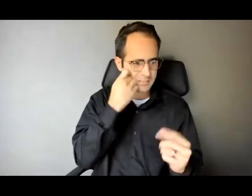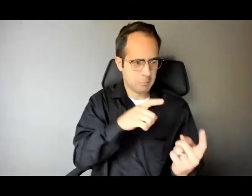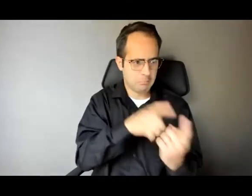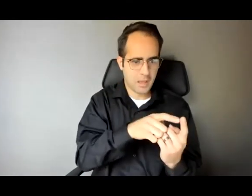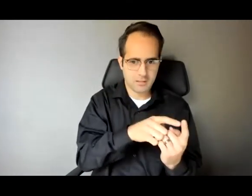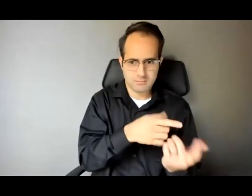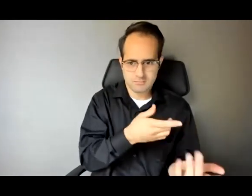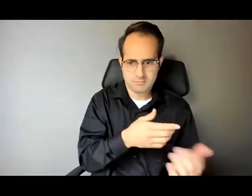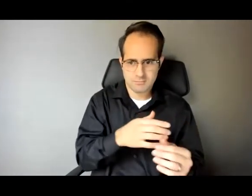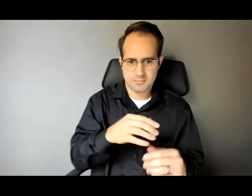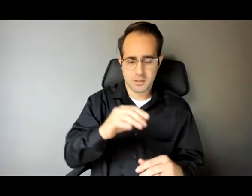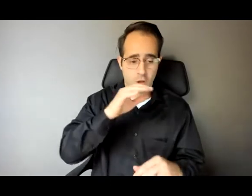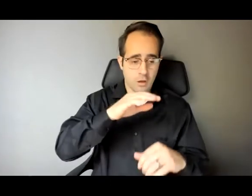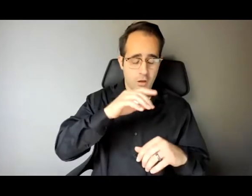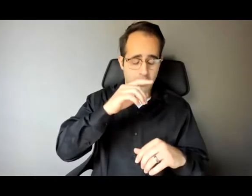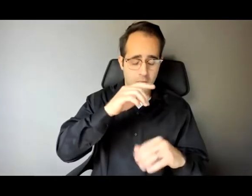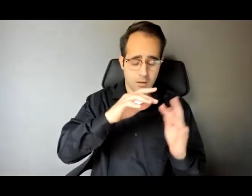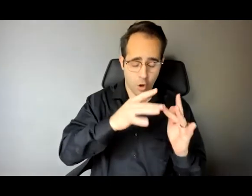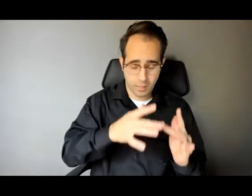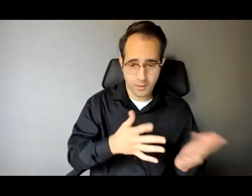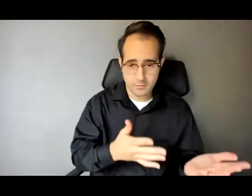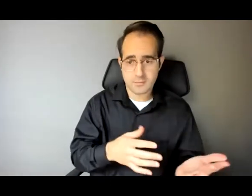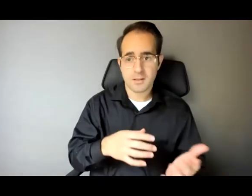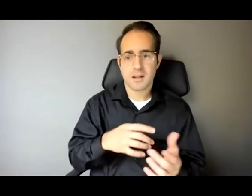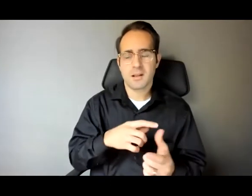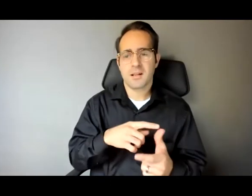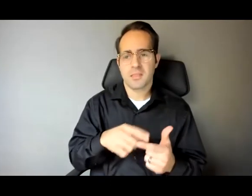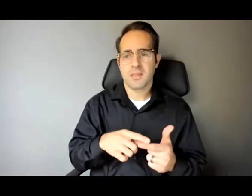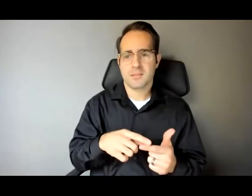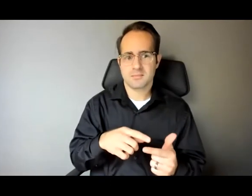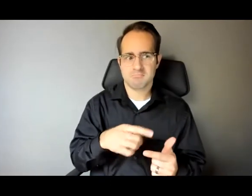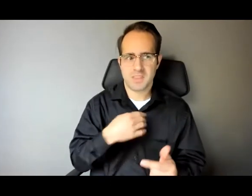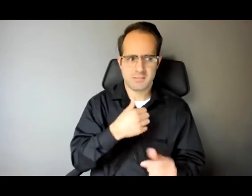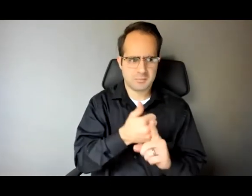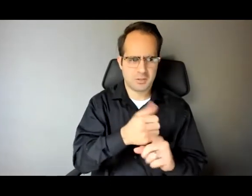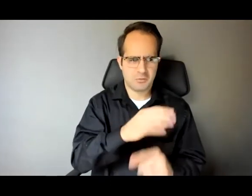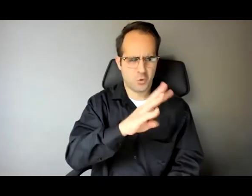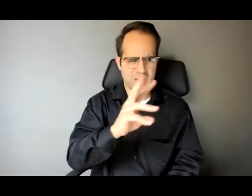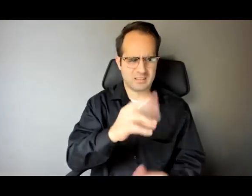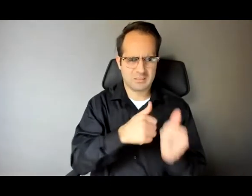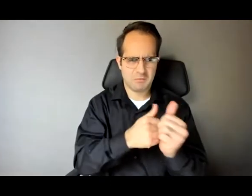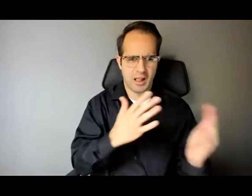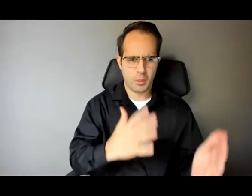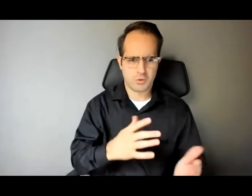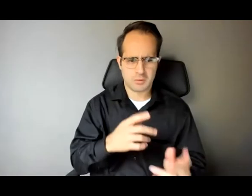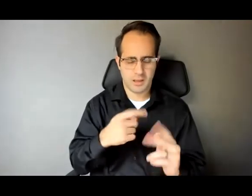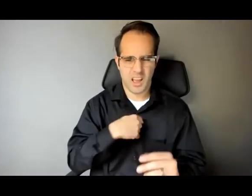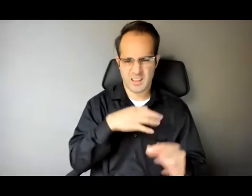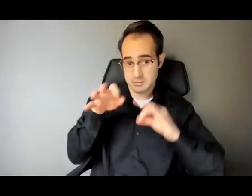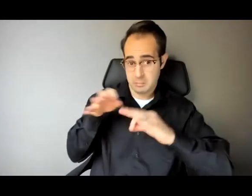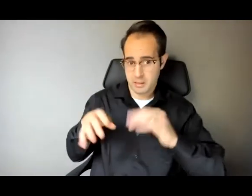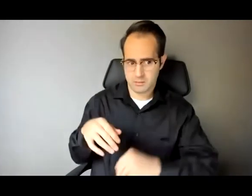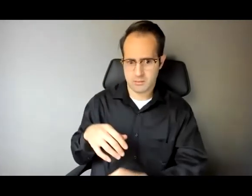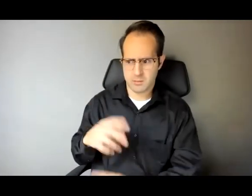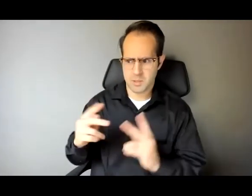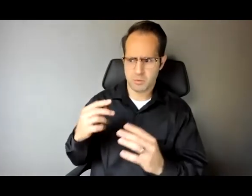and give all my credit cards to and all my personal information and so on a lot of people around me said you're crazy I wouldn't trust him I wouldn't trust